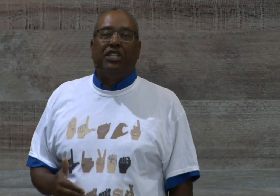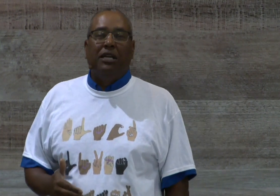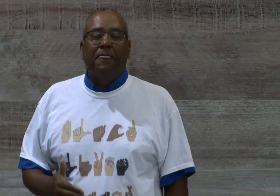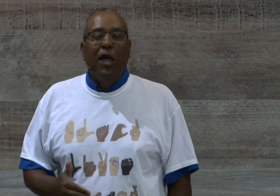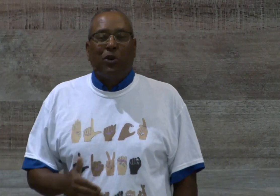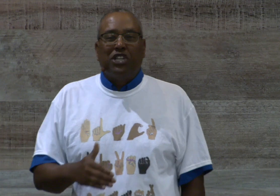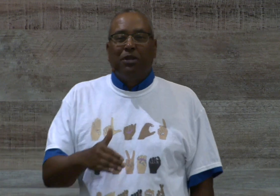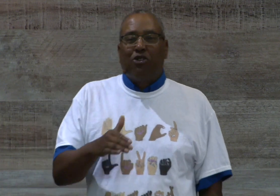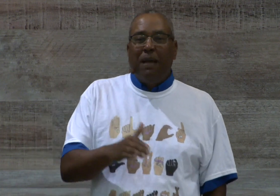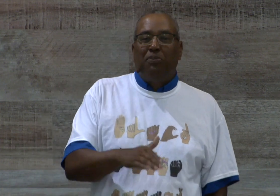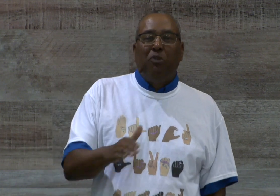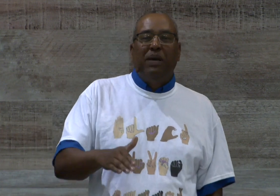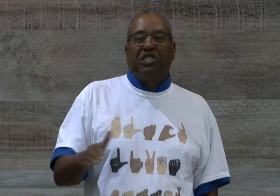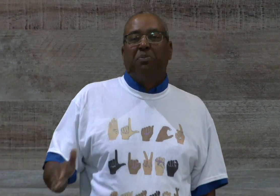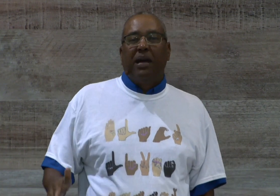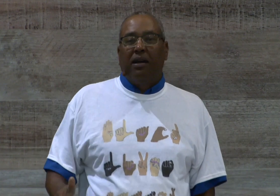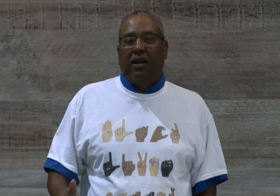where some of the great pulpits of America